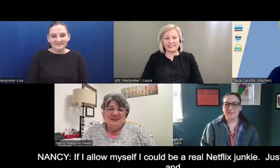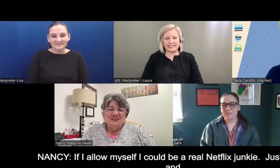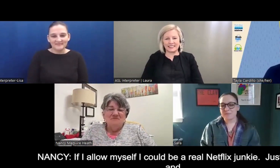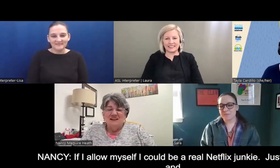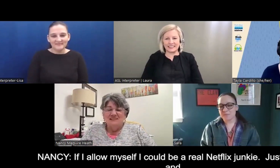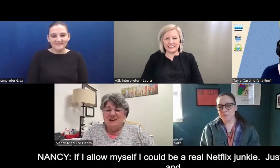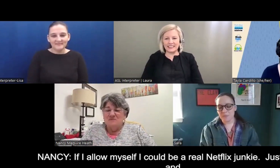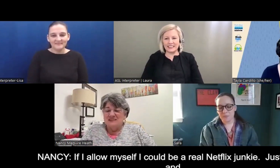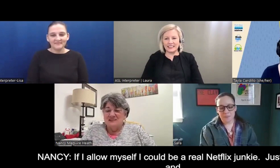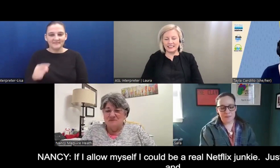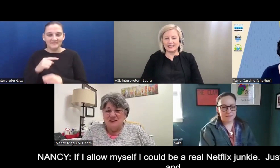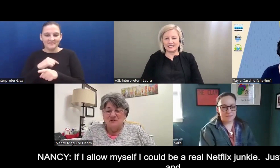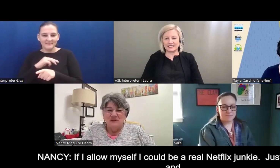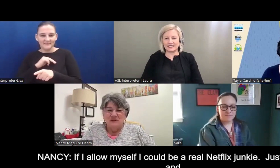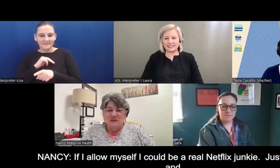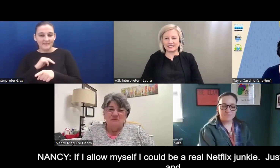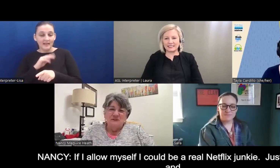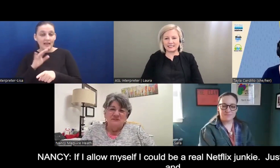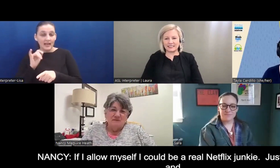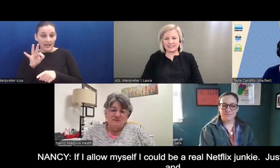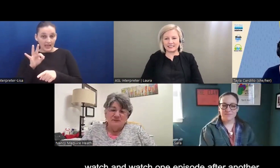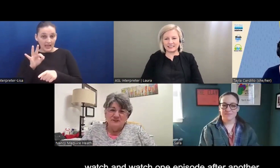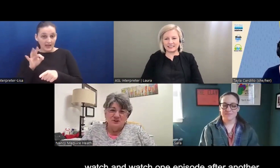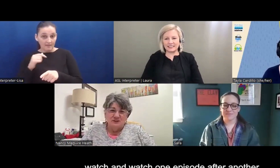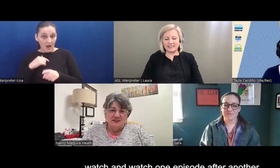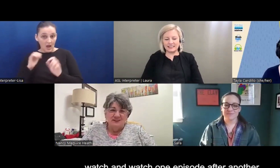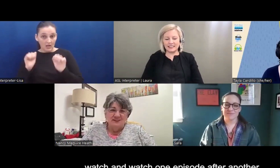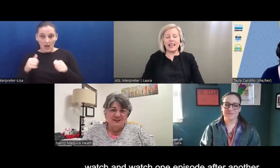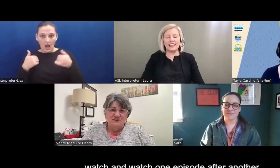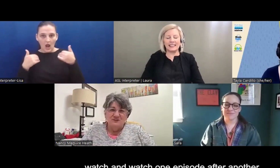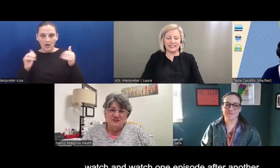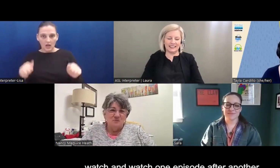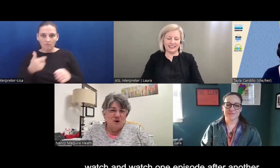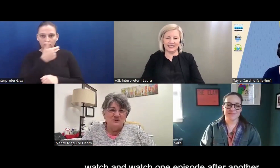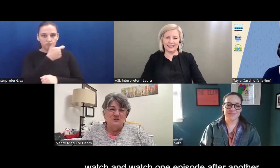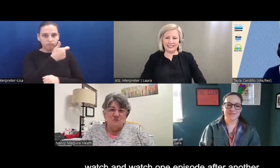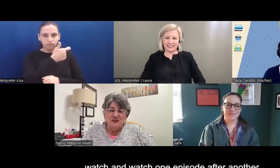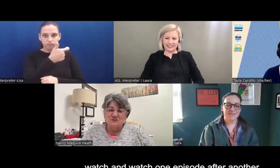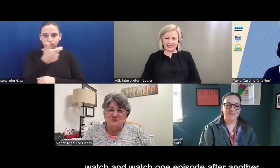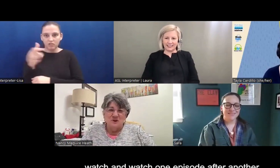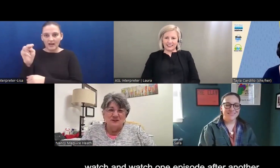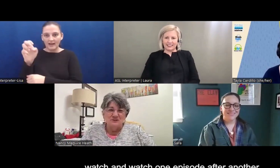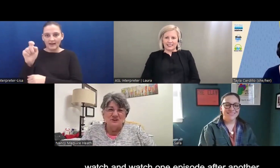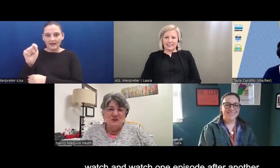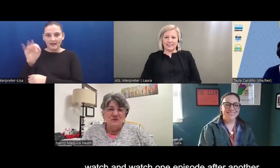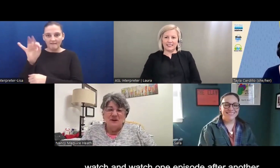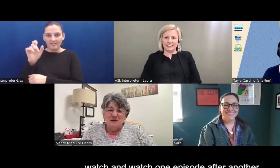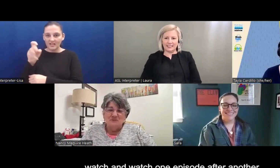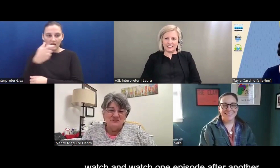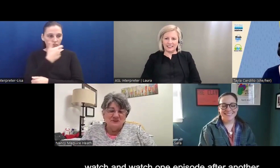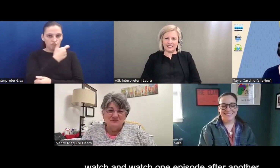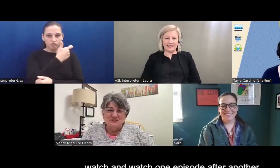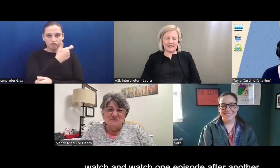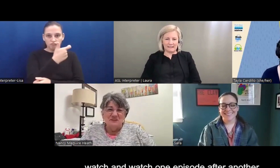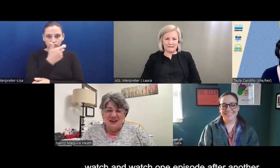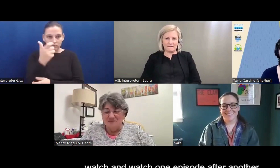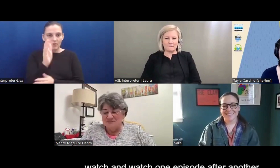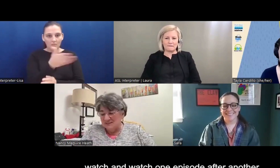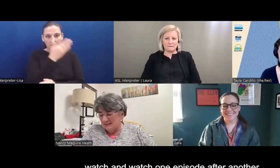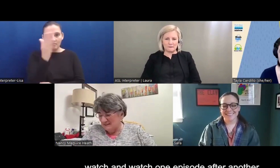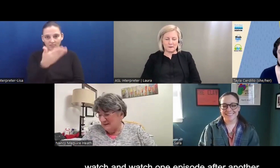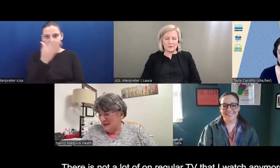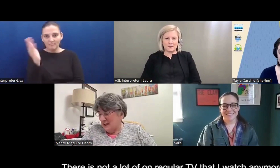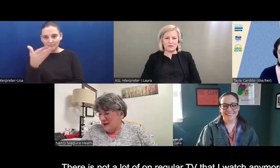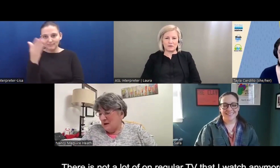Yeah, if I allow myself, I could be a real Netflix junkie. I could just watch and watch and watch one episode of something